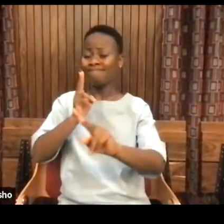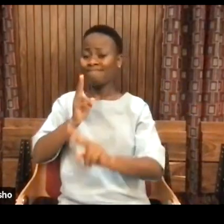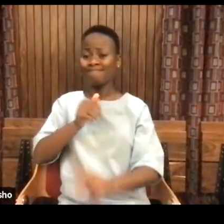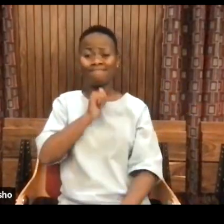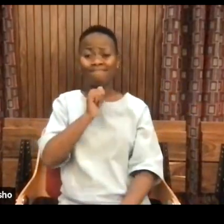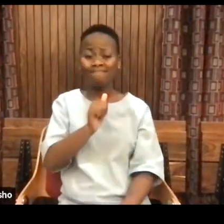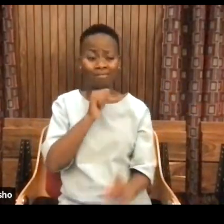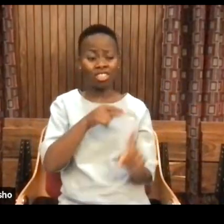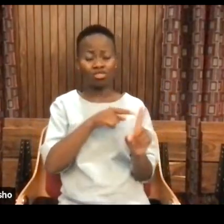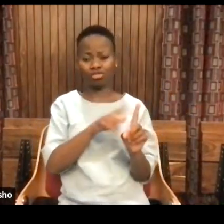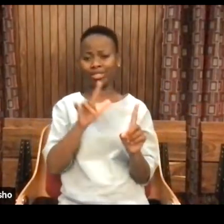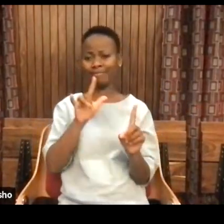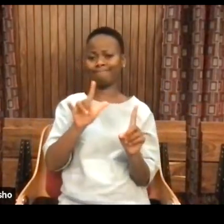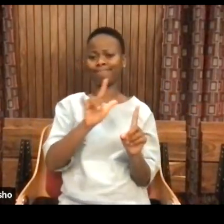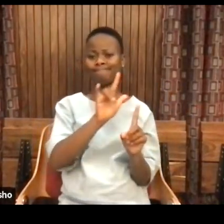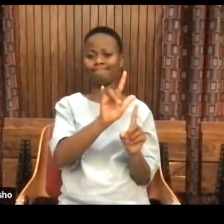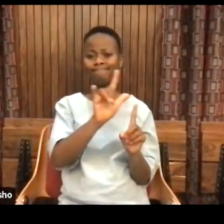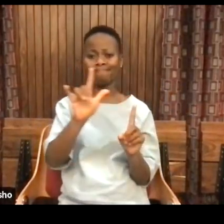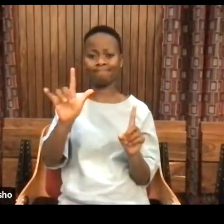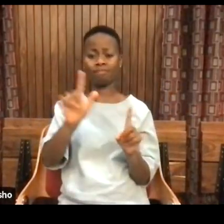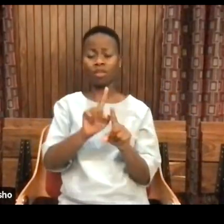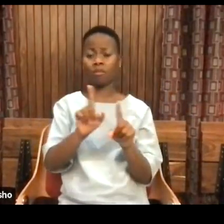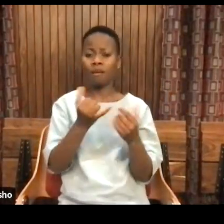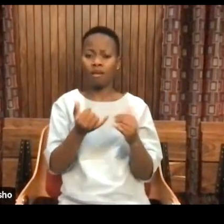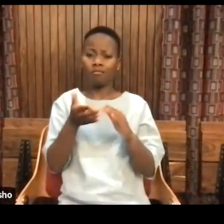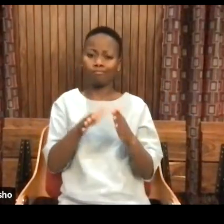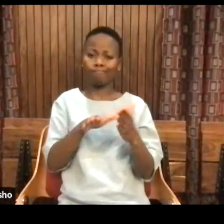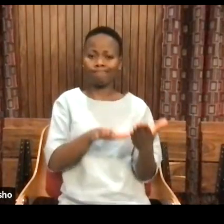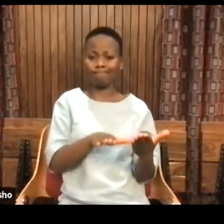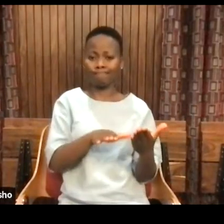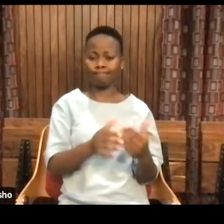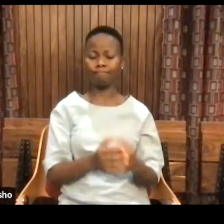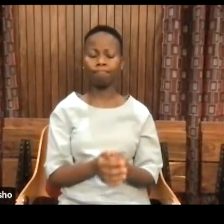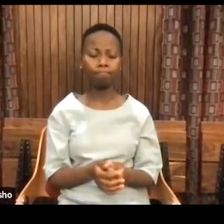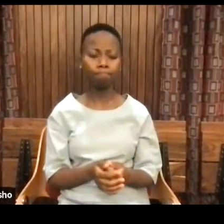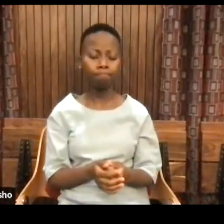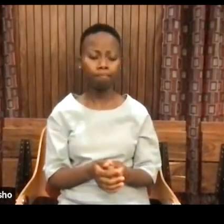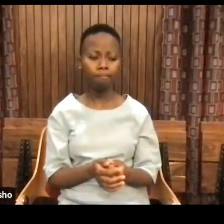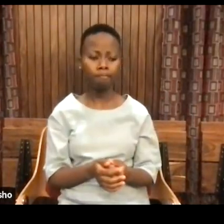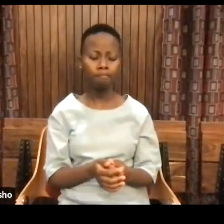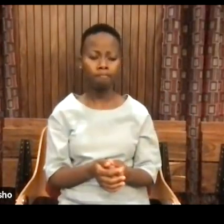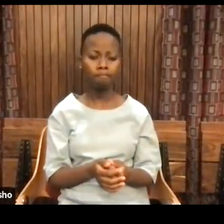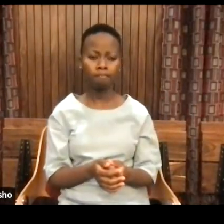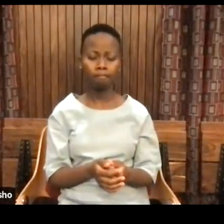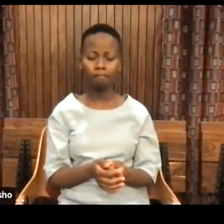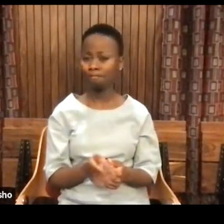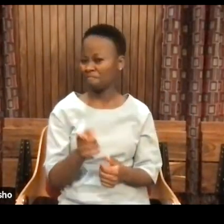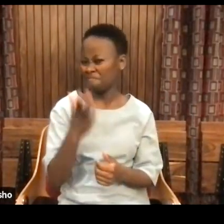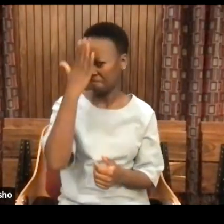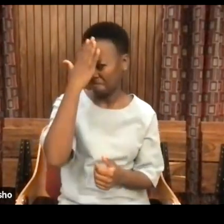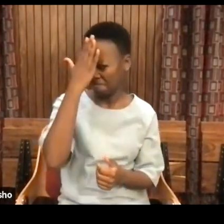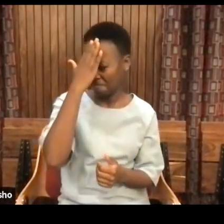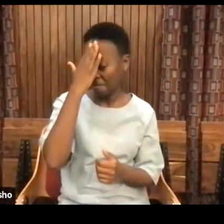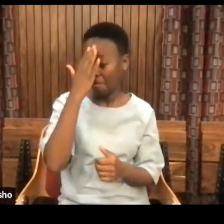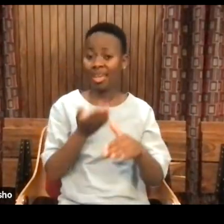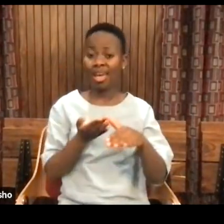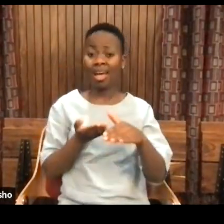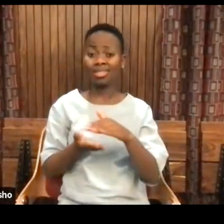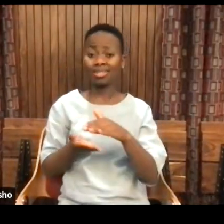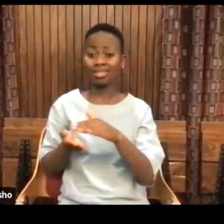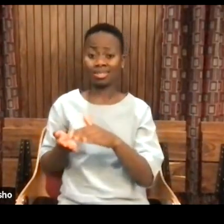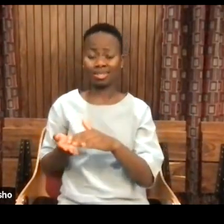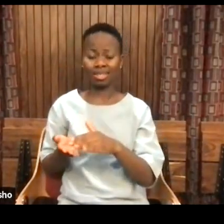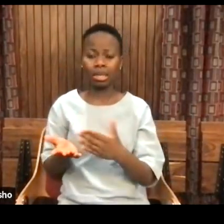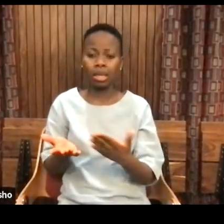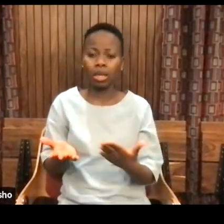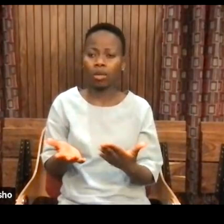But she's now an ancestor. And as you know, the importance of ancestors is